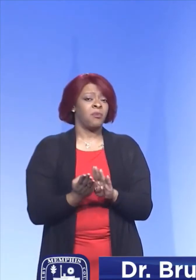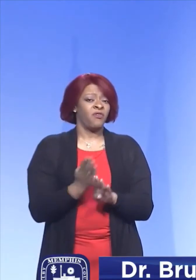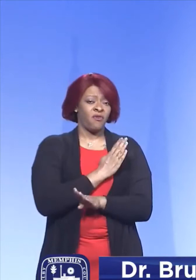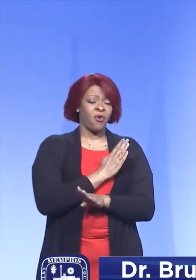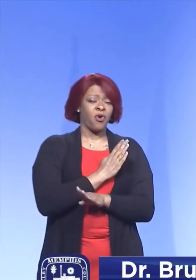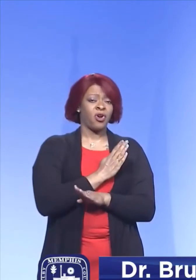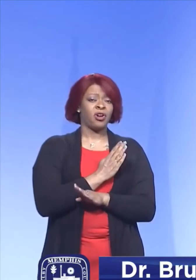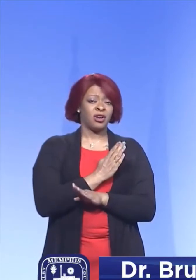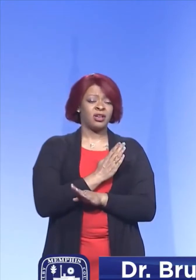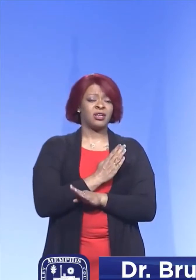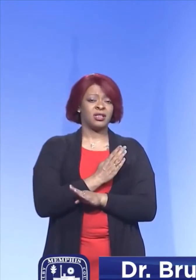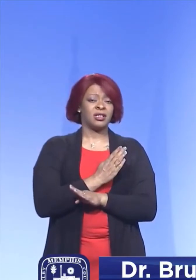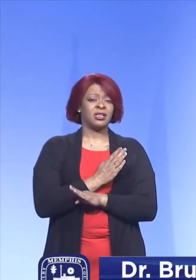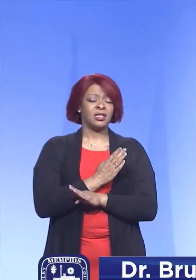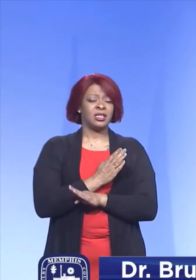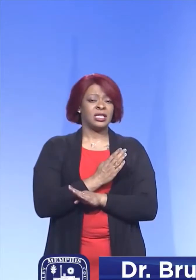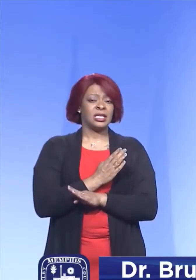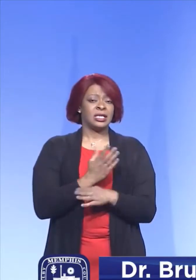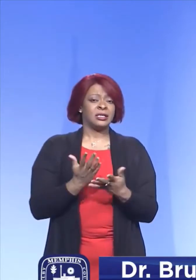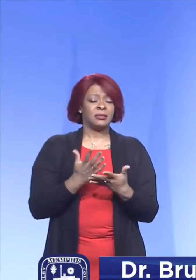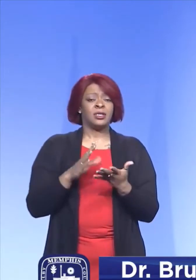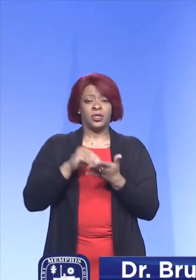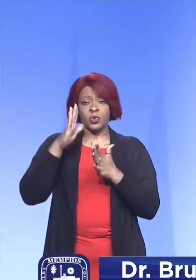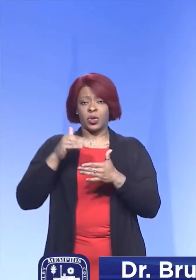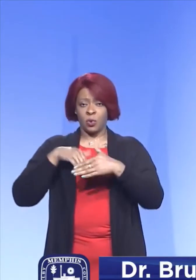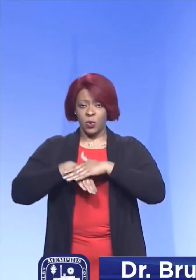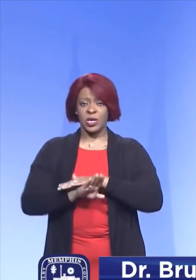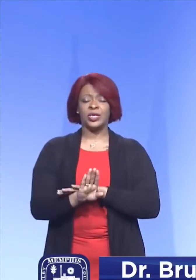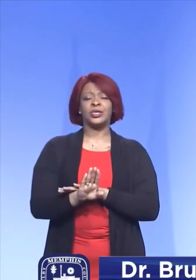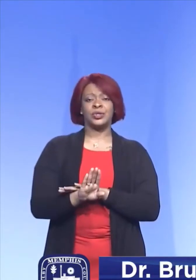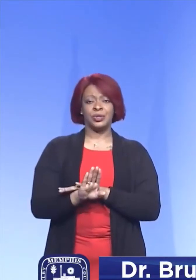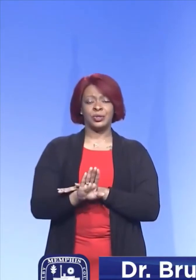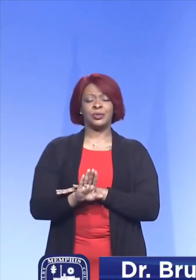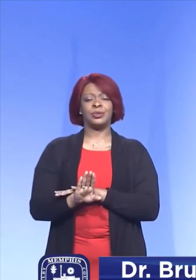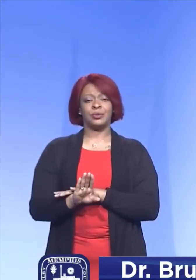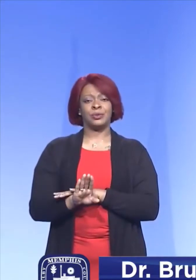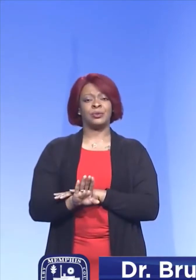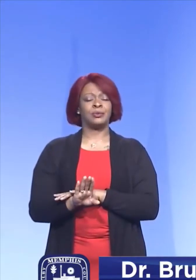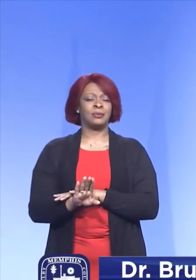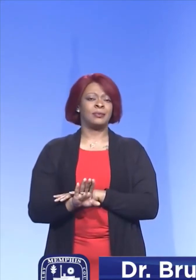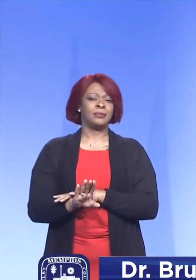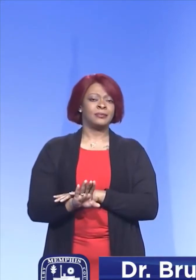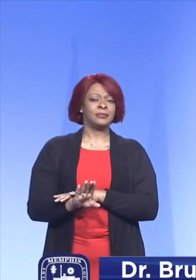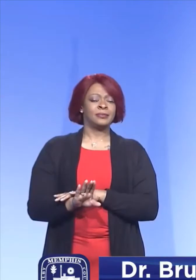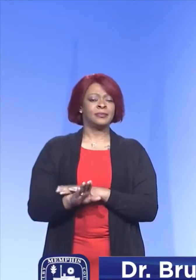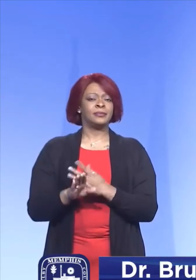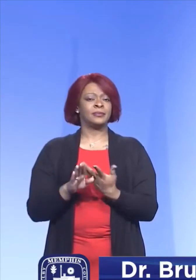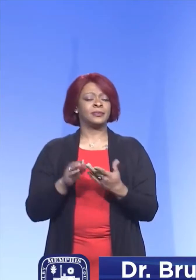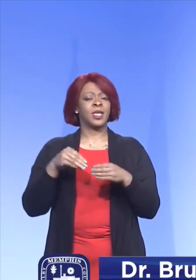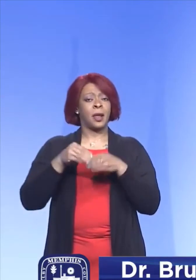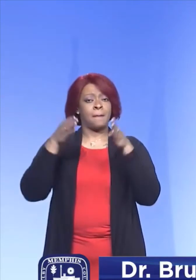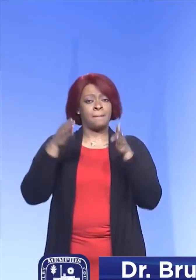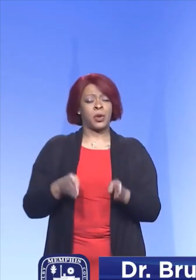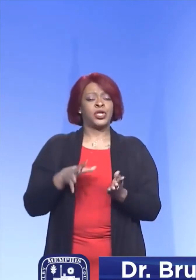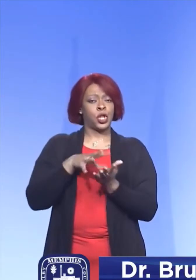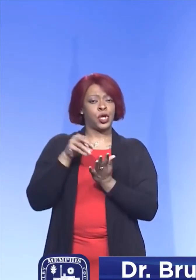students returning to the in-person